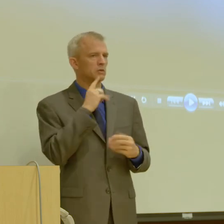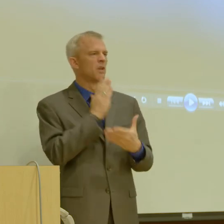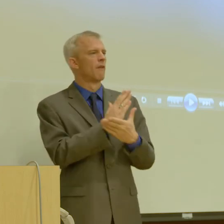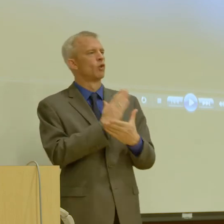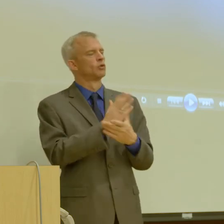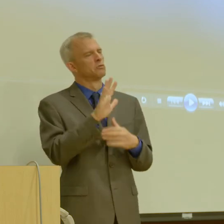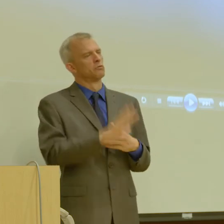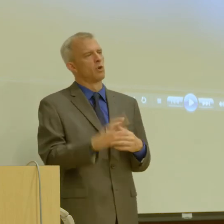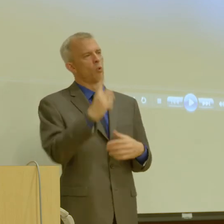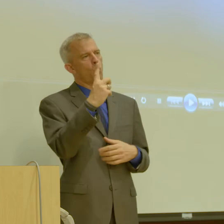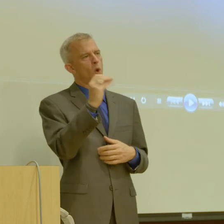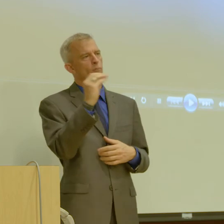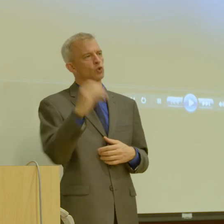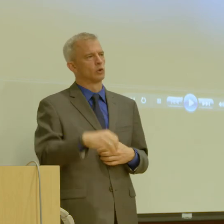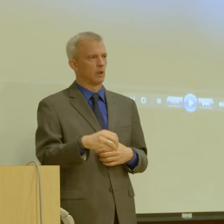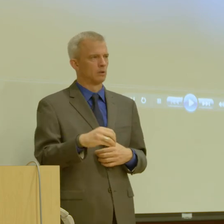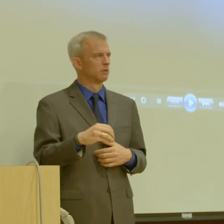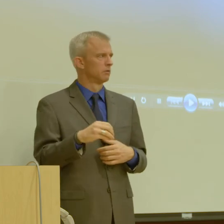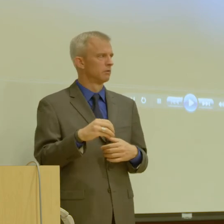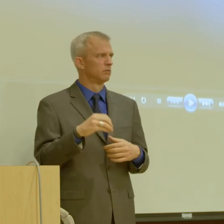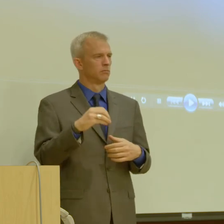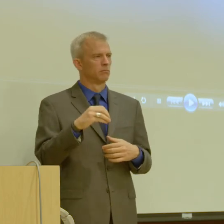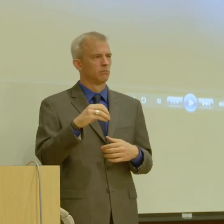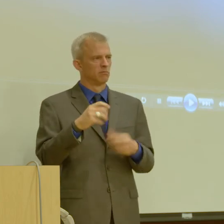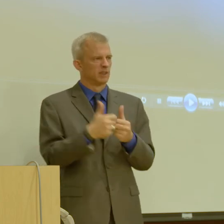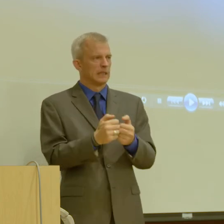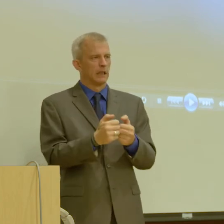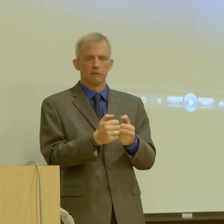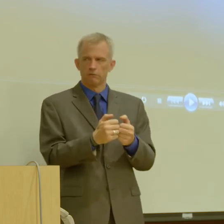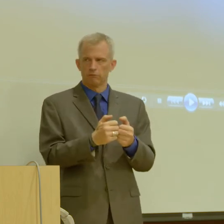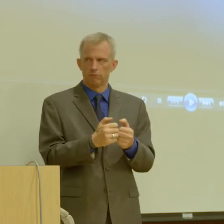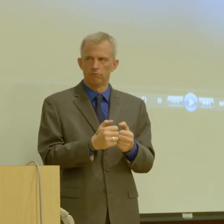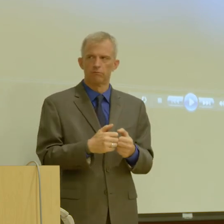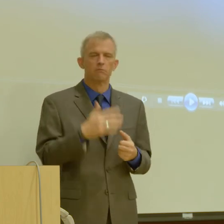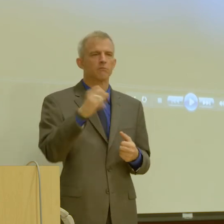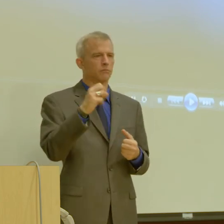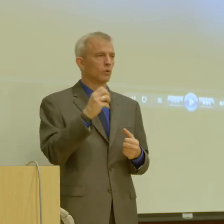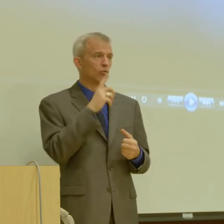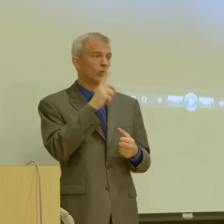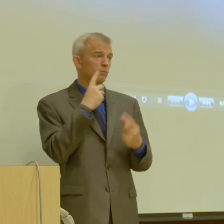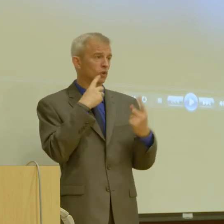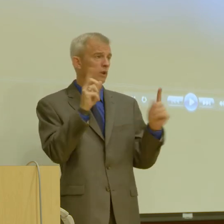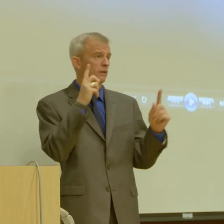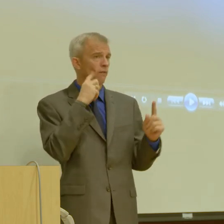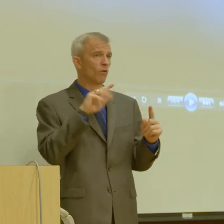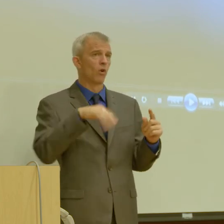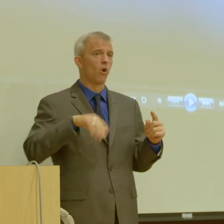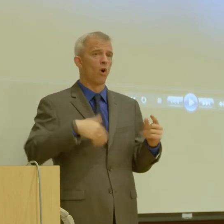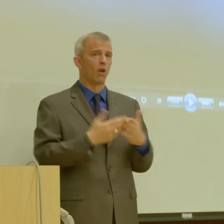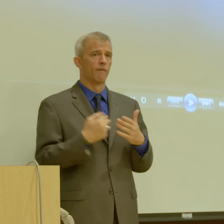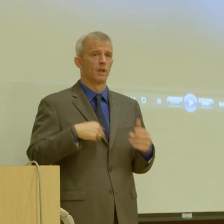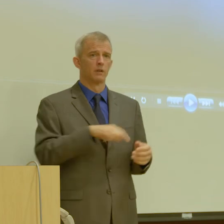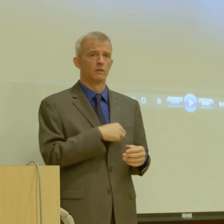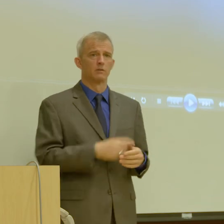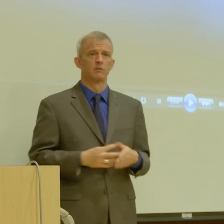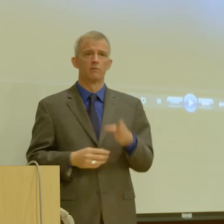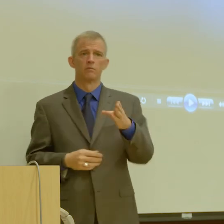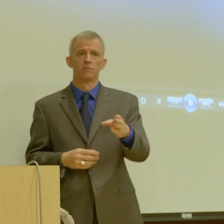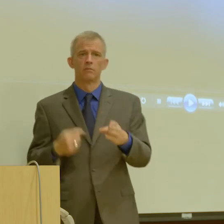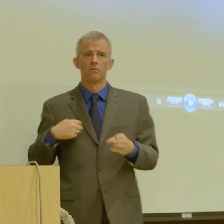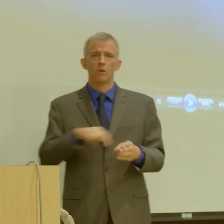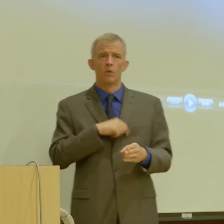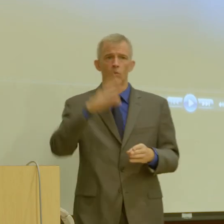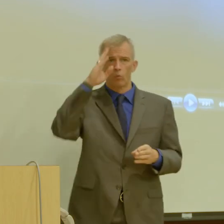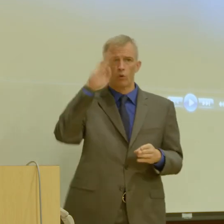calls, uh, been in the text, uh, arena. So that's been, uh, very successful for all of us. We know that after, like, say, an earthquake,